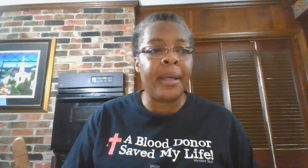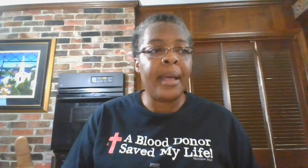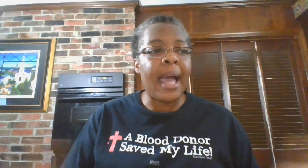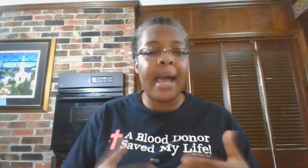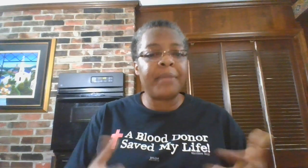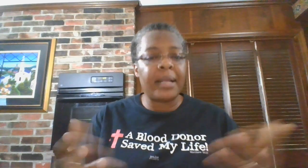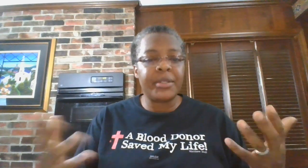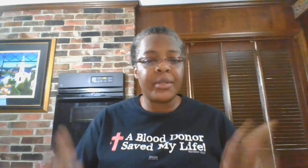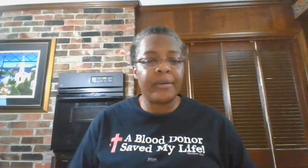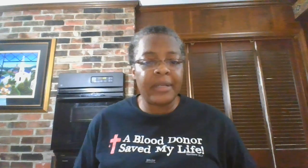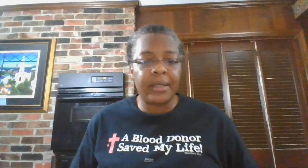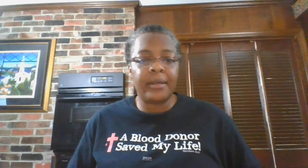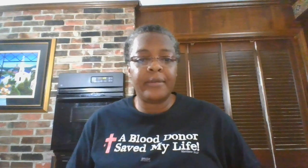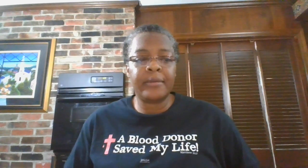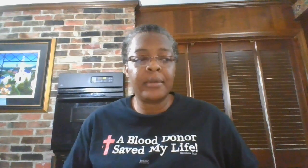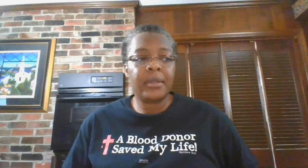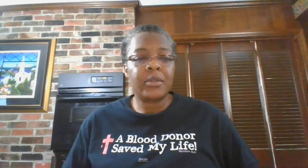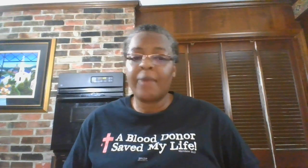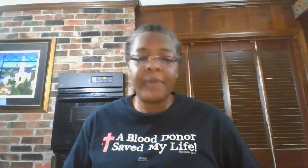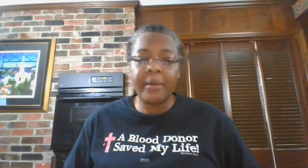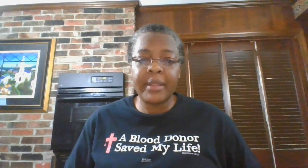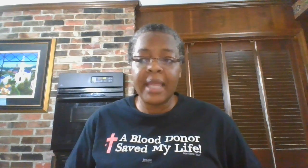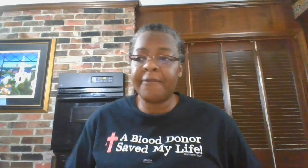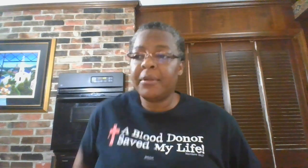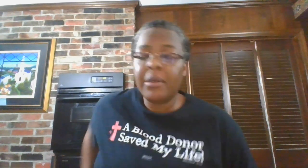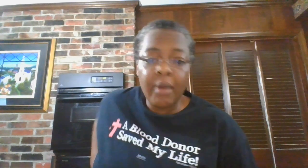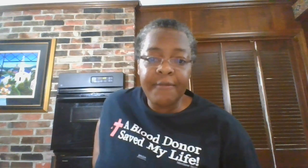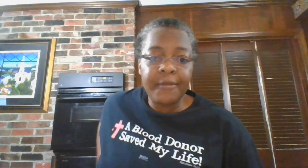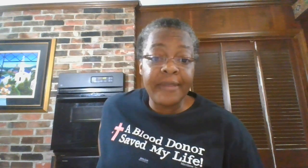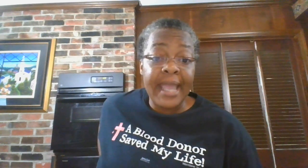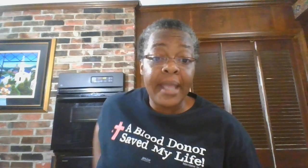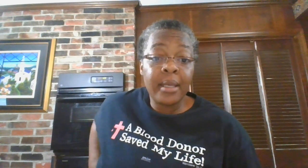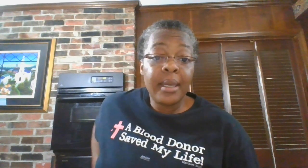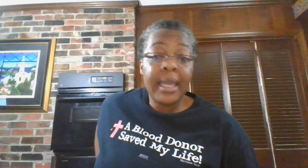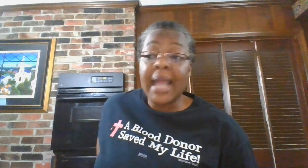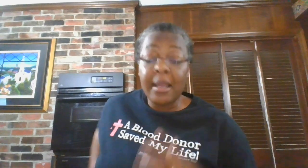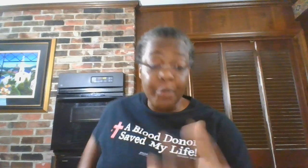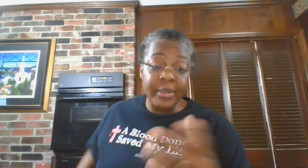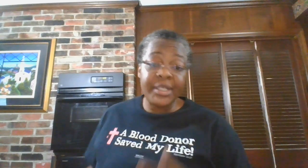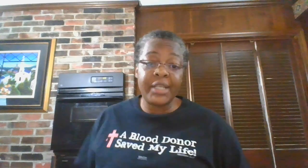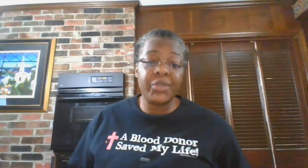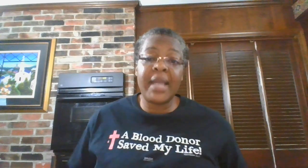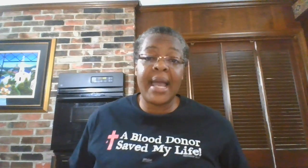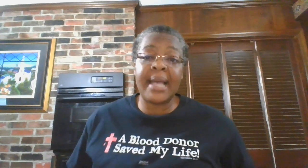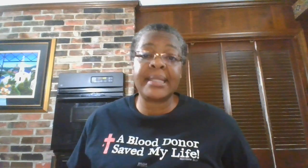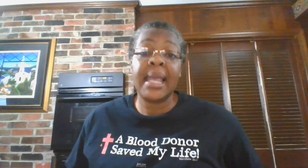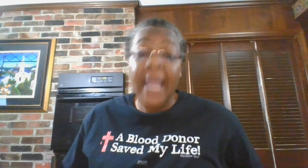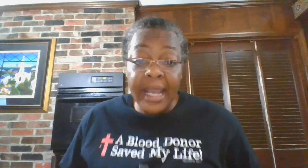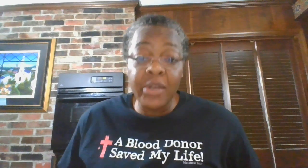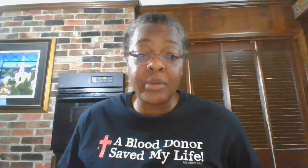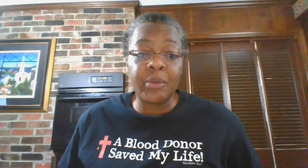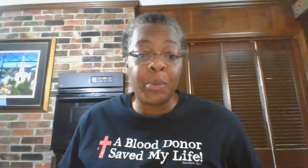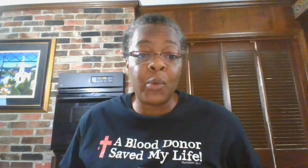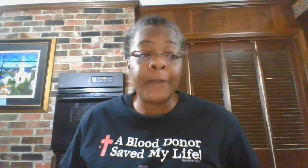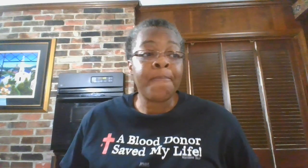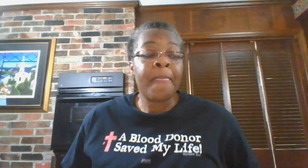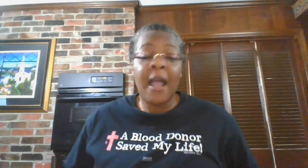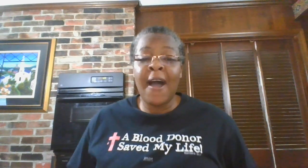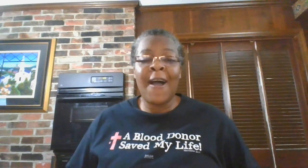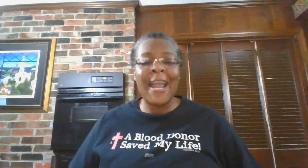I'm not deserving of. So I'm very thankful and grateful for that. And I appreciate you guys and your support. All right.